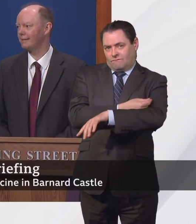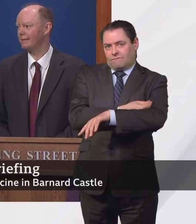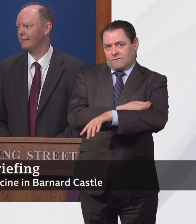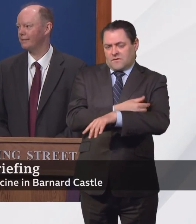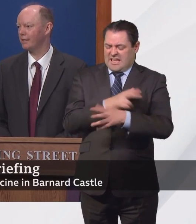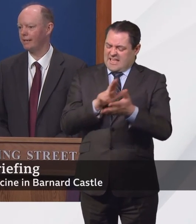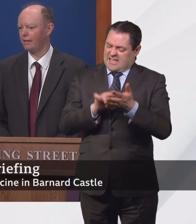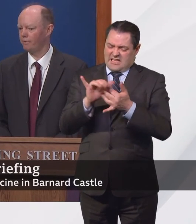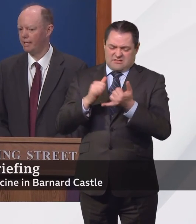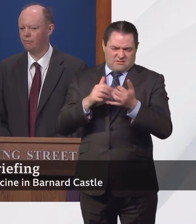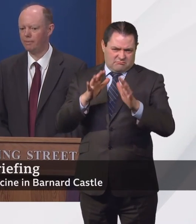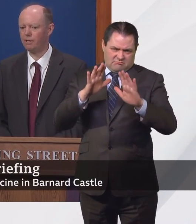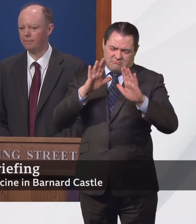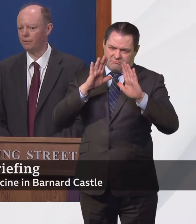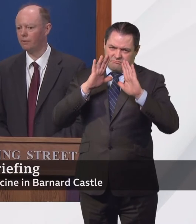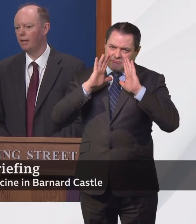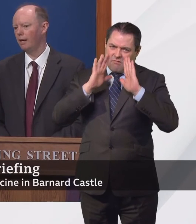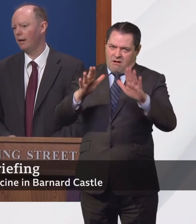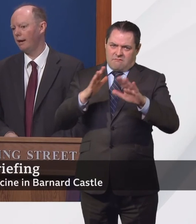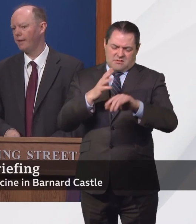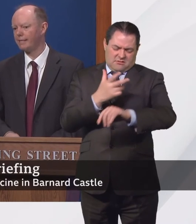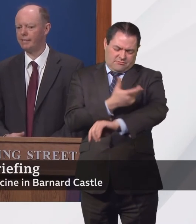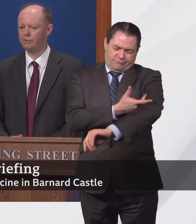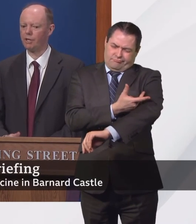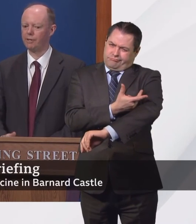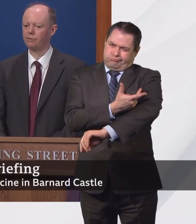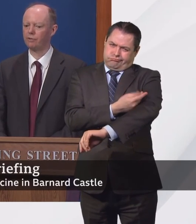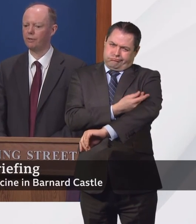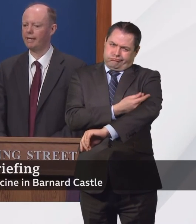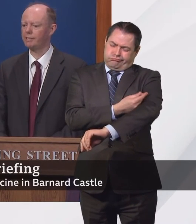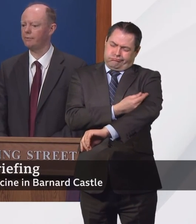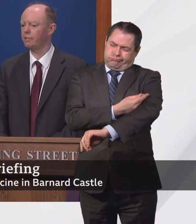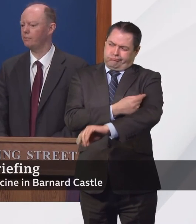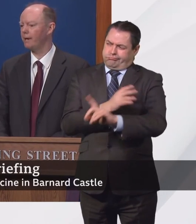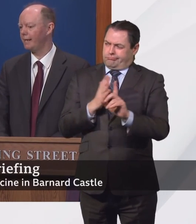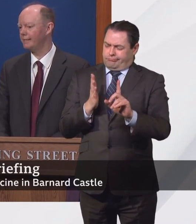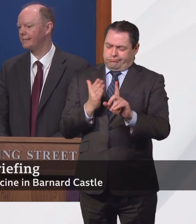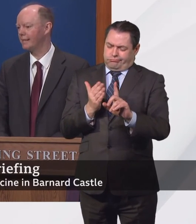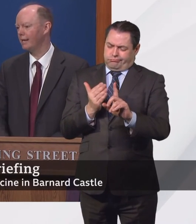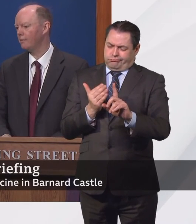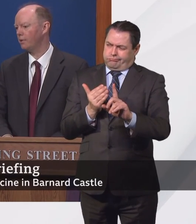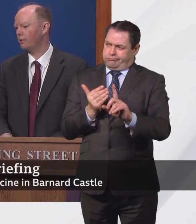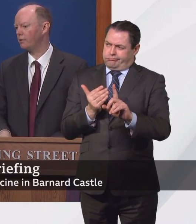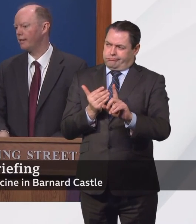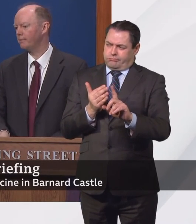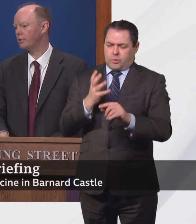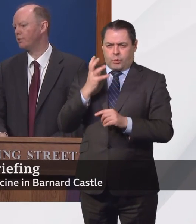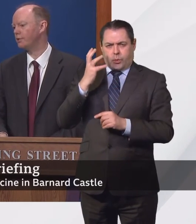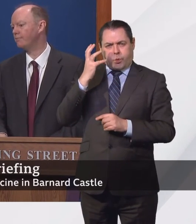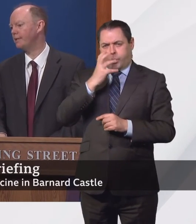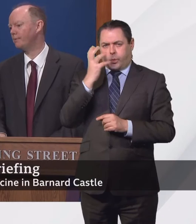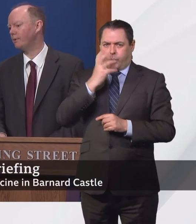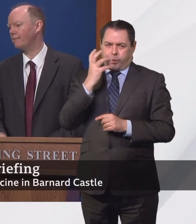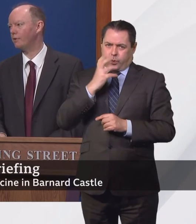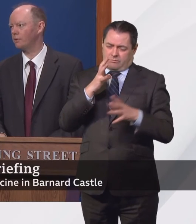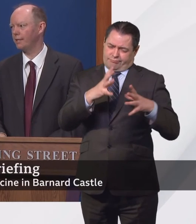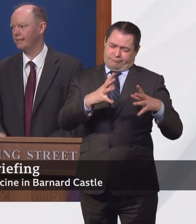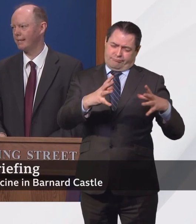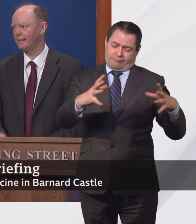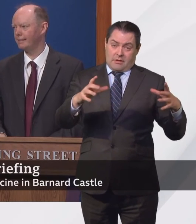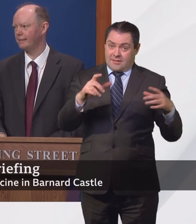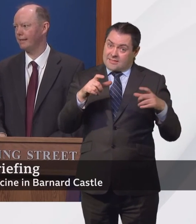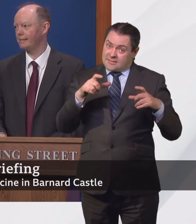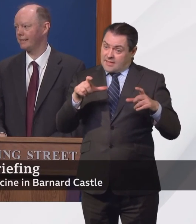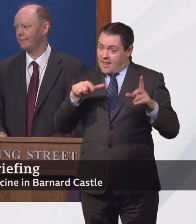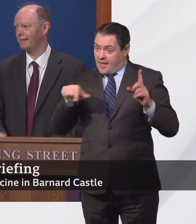NHS I think is really remarkable and that is going through at a real pace. But the great majority of people have not